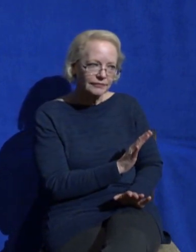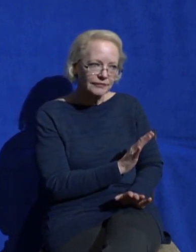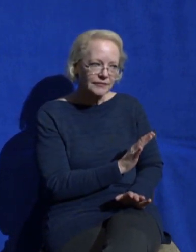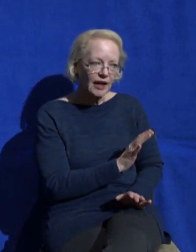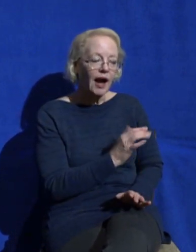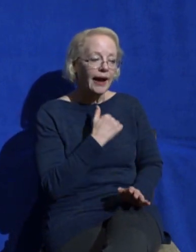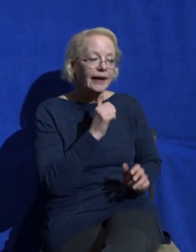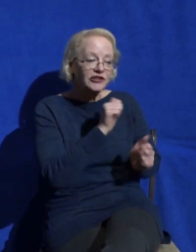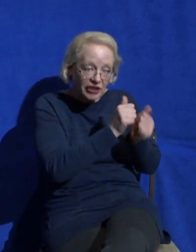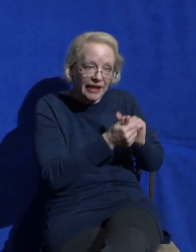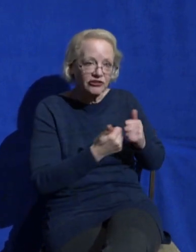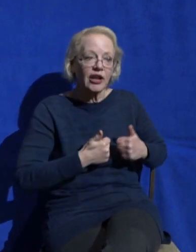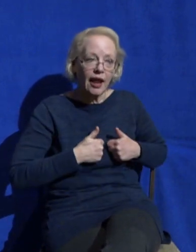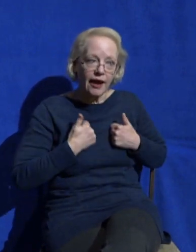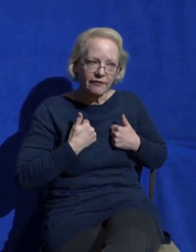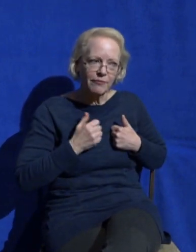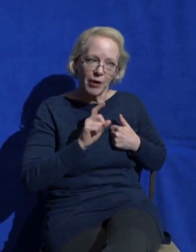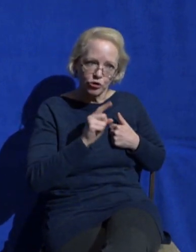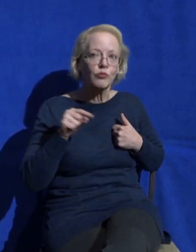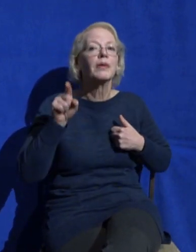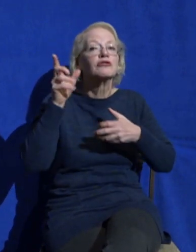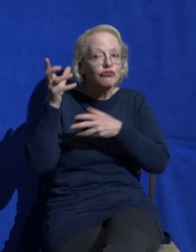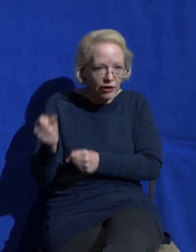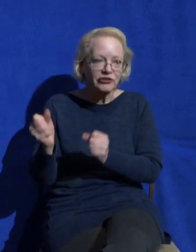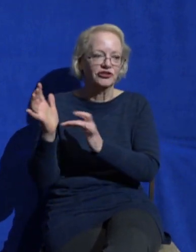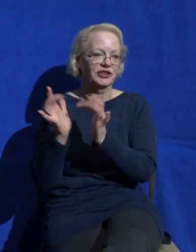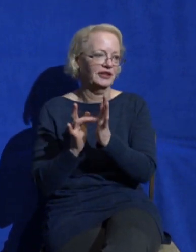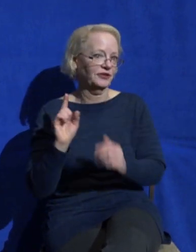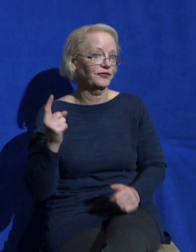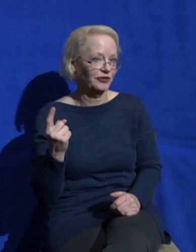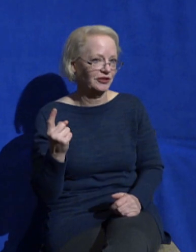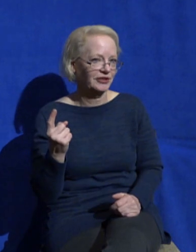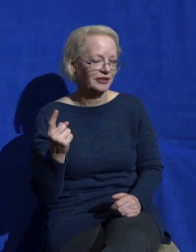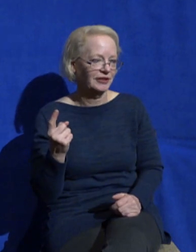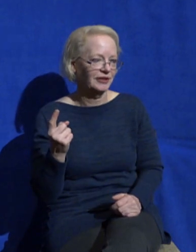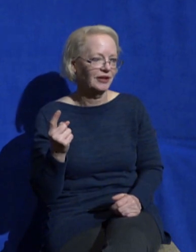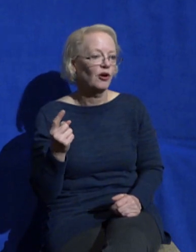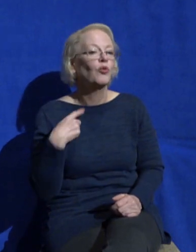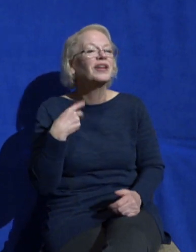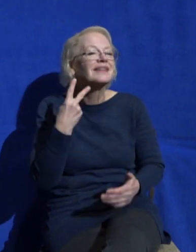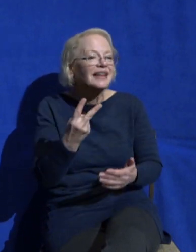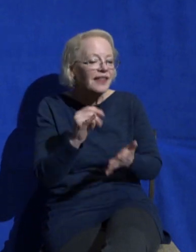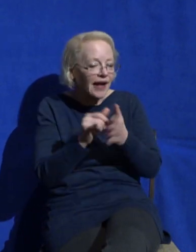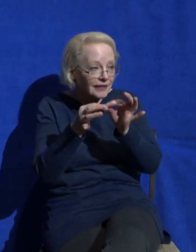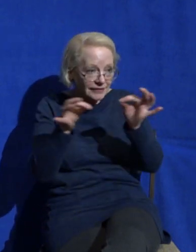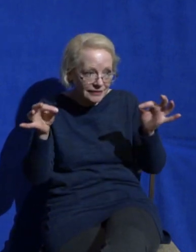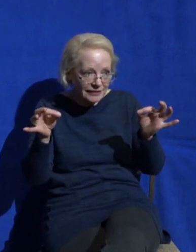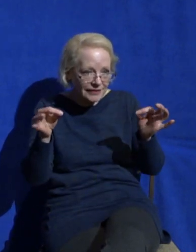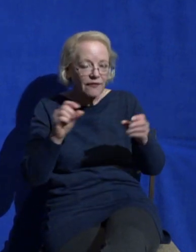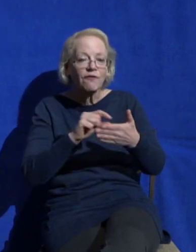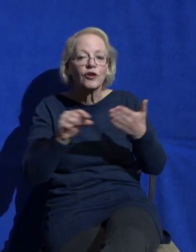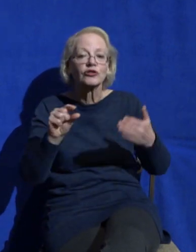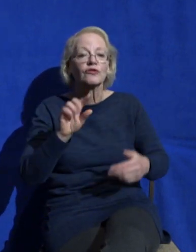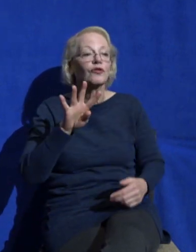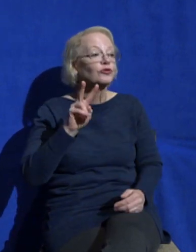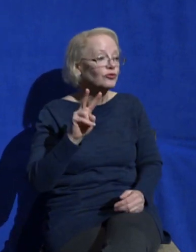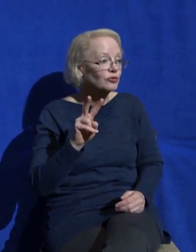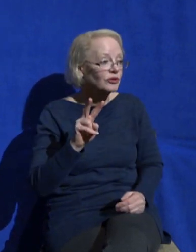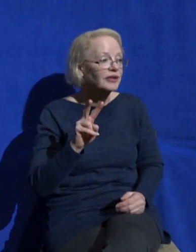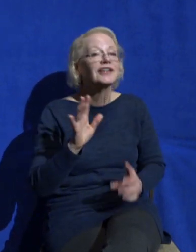to actually believe it and build your life on it and we already read it in verse 42 Jesus says one thing